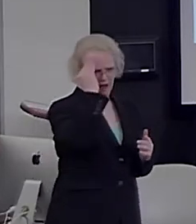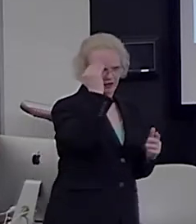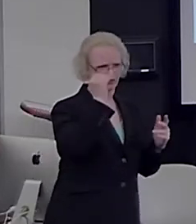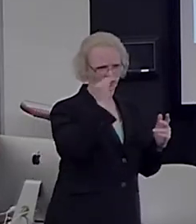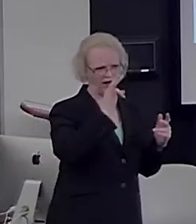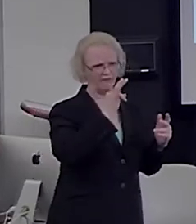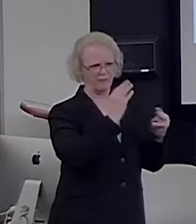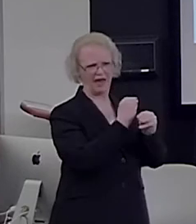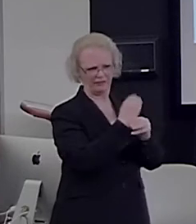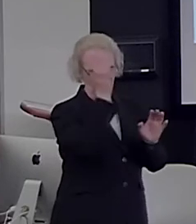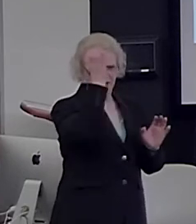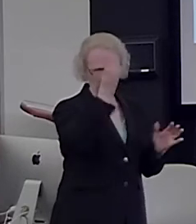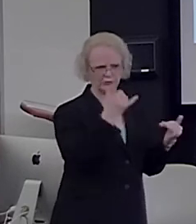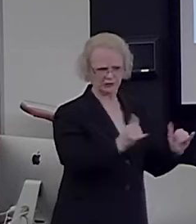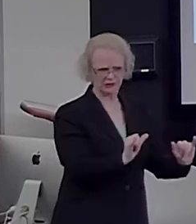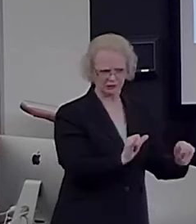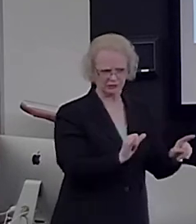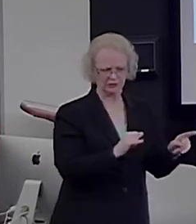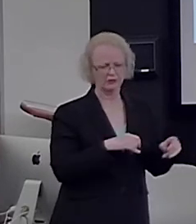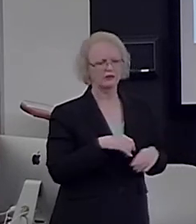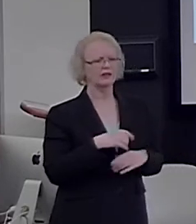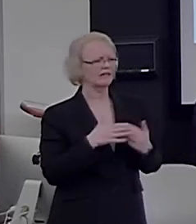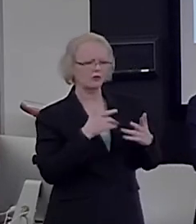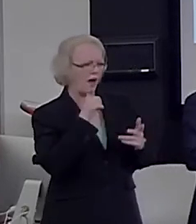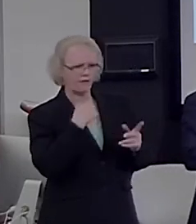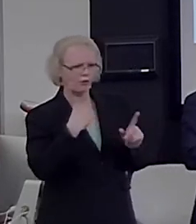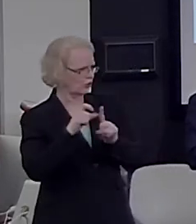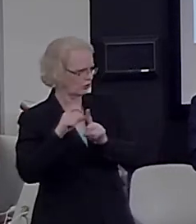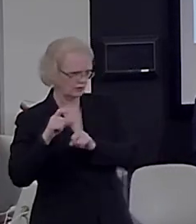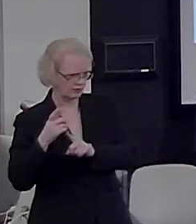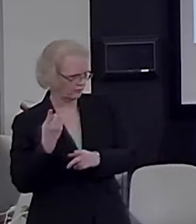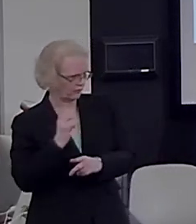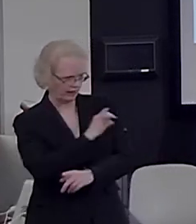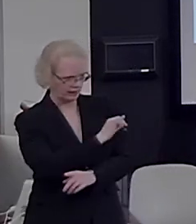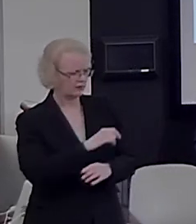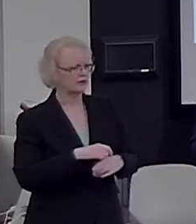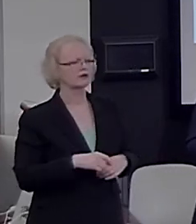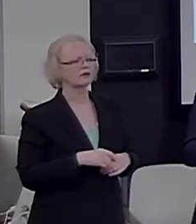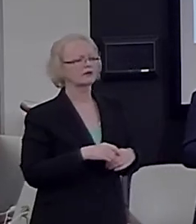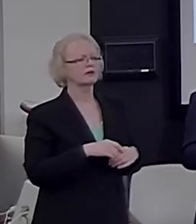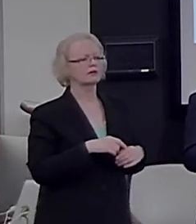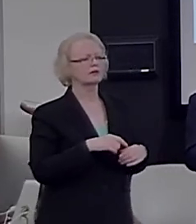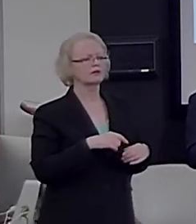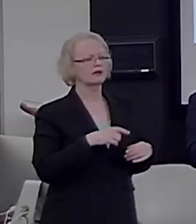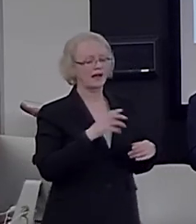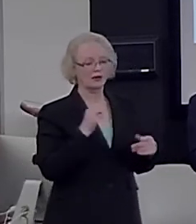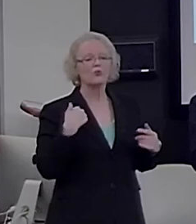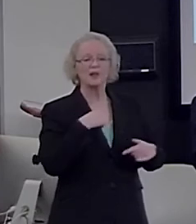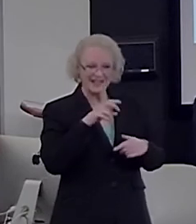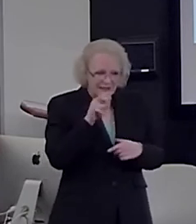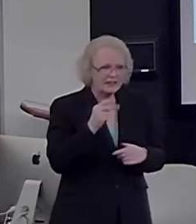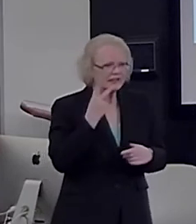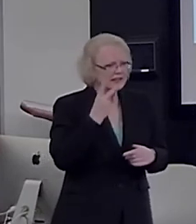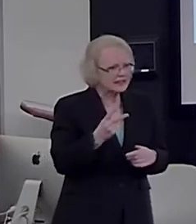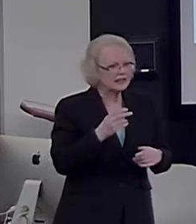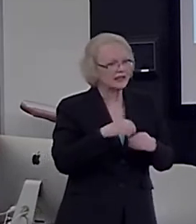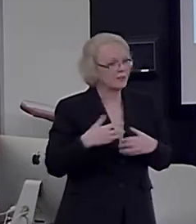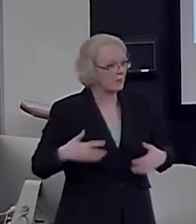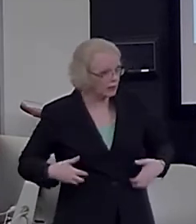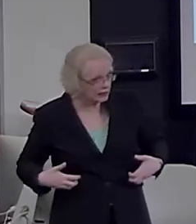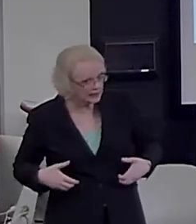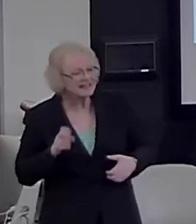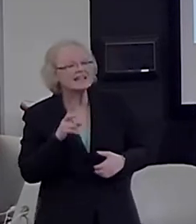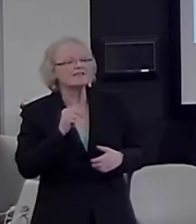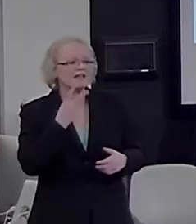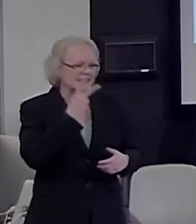mathematical concepts and evidence of arithmetic intuitions, even in pre-verbal infants and even in monkeys. I will not have